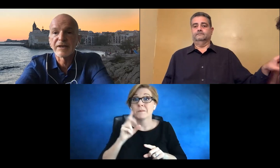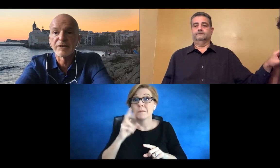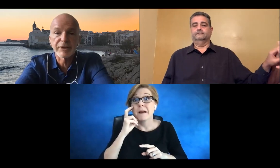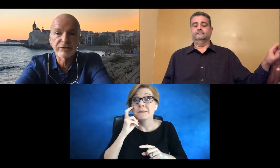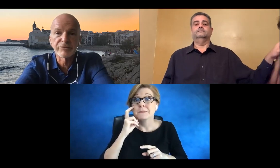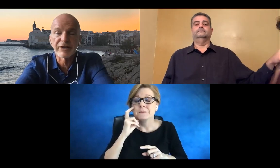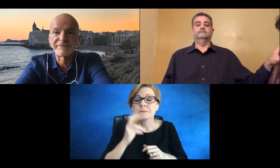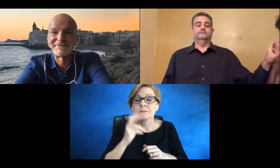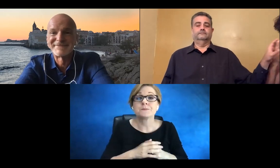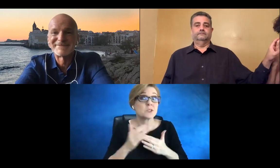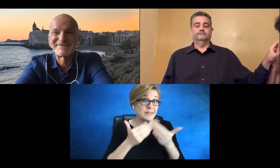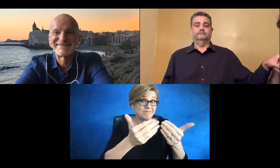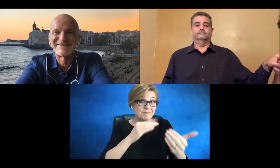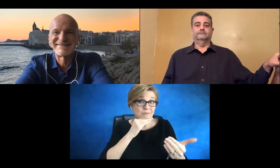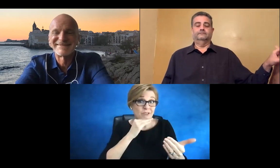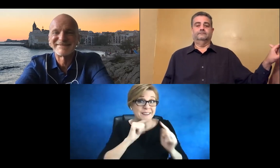Back to you, Brian.